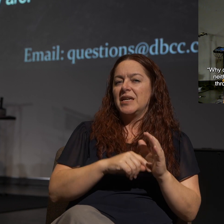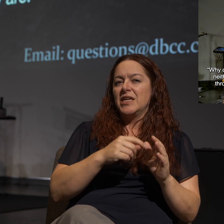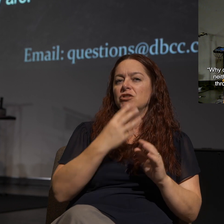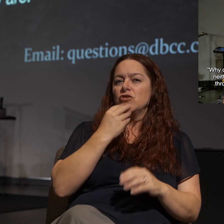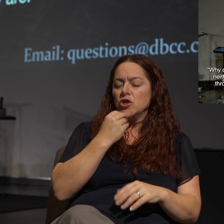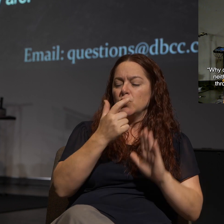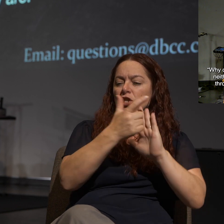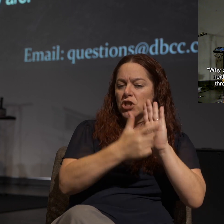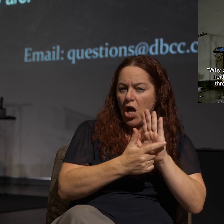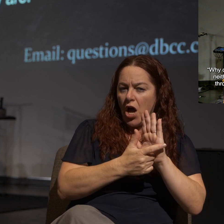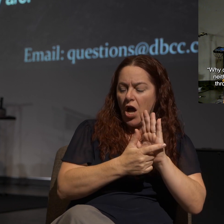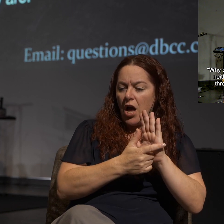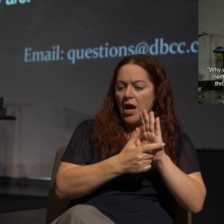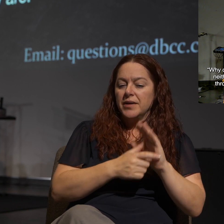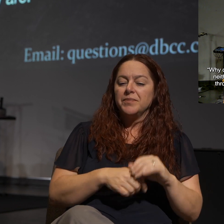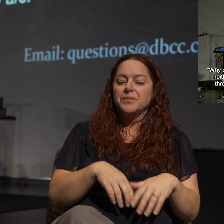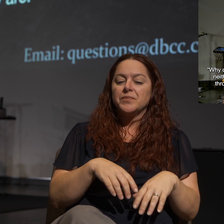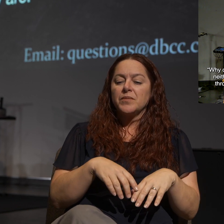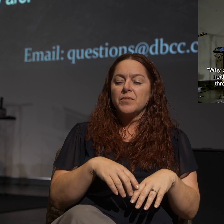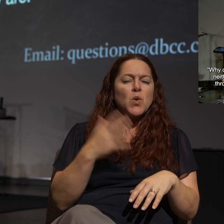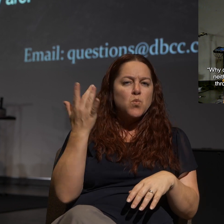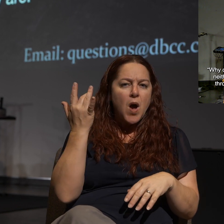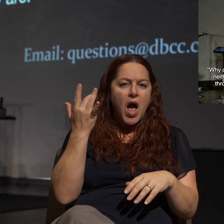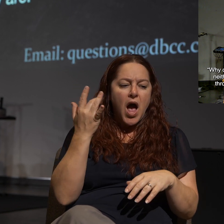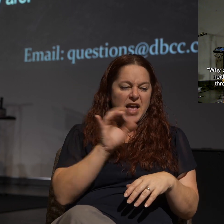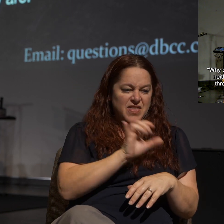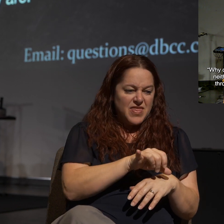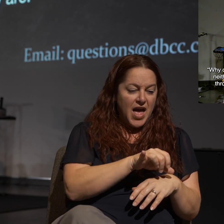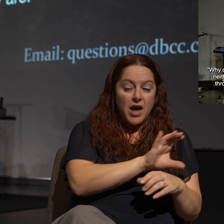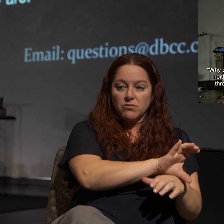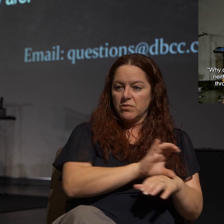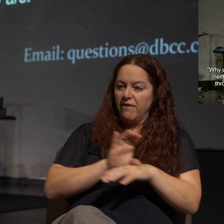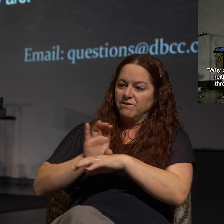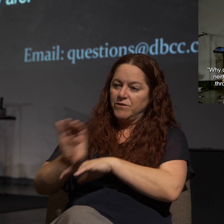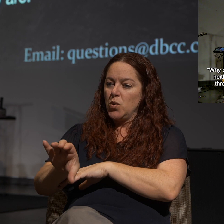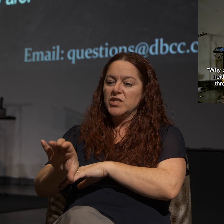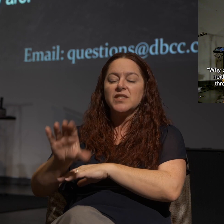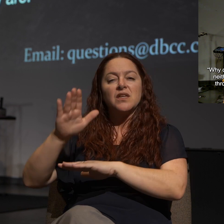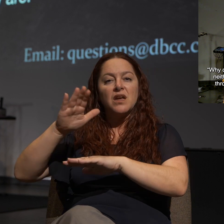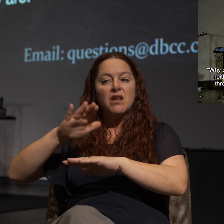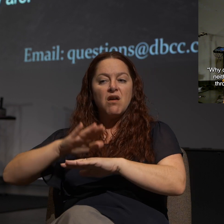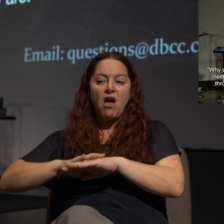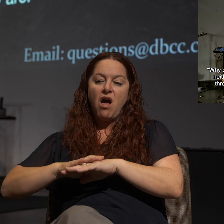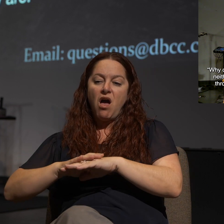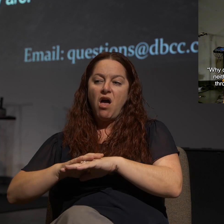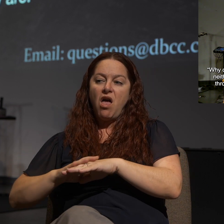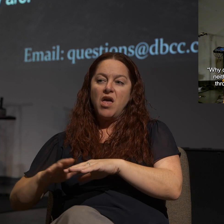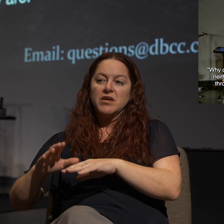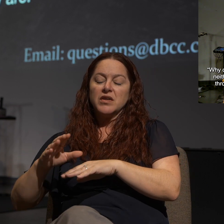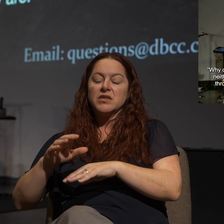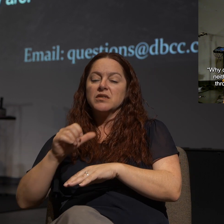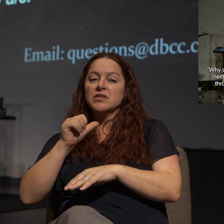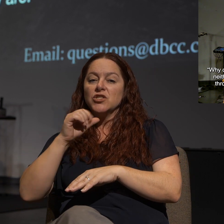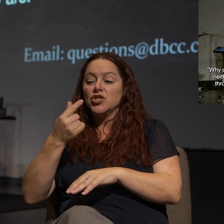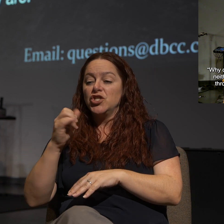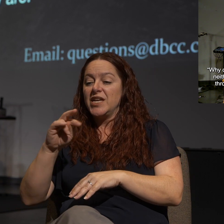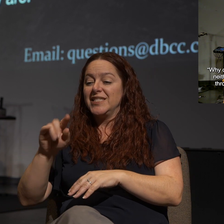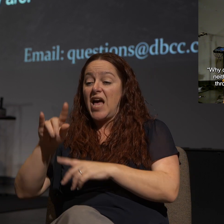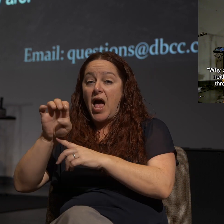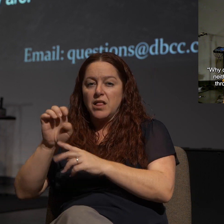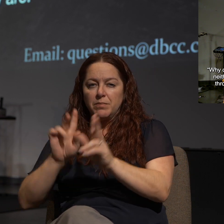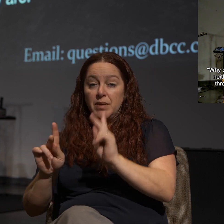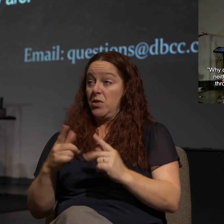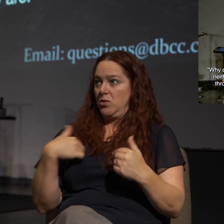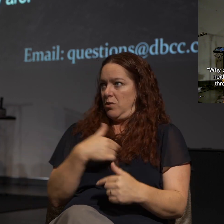Testament Jewish law, but the Jewish law, why are we taking that and forcing that on top of the minds of the Gentiles when we as a people